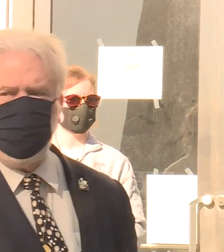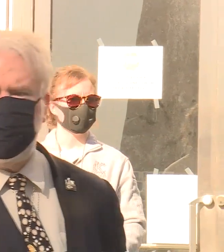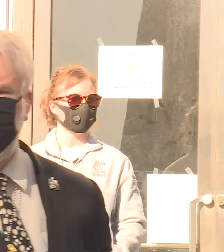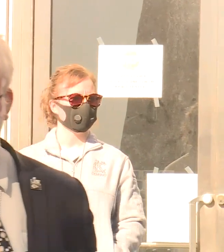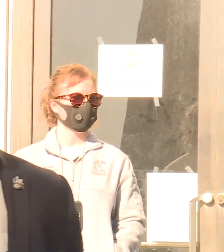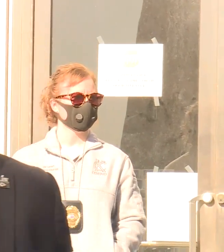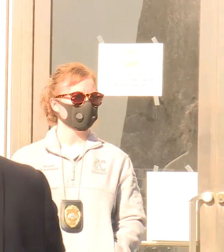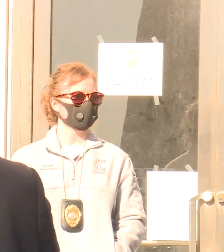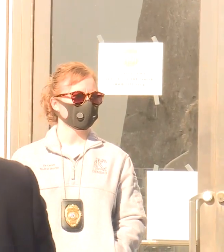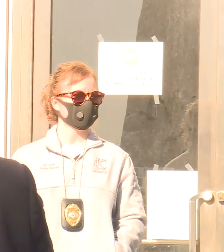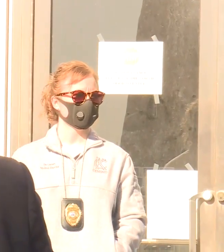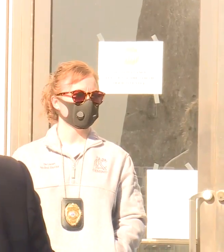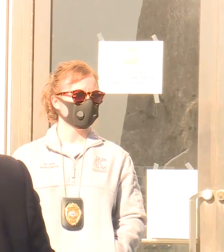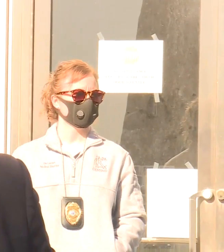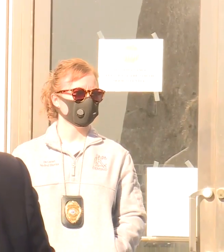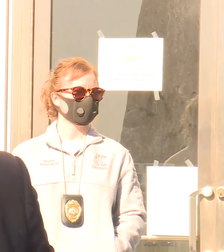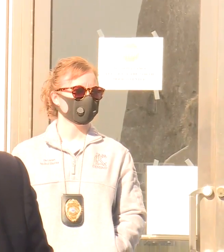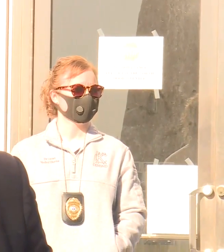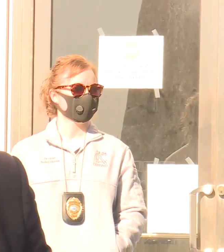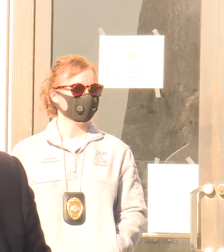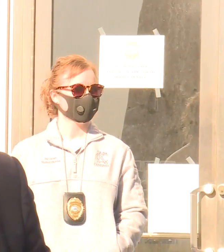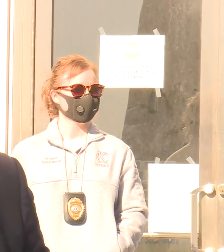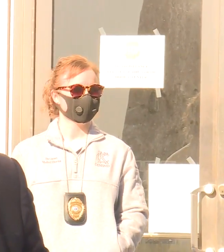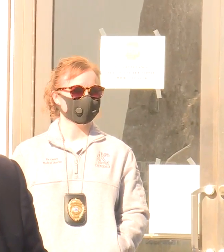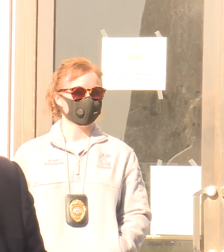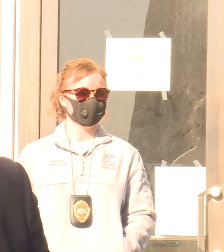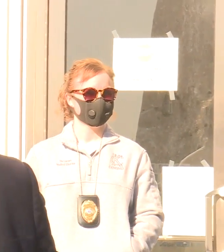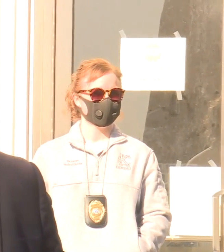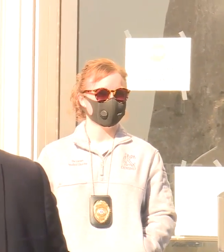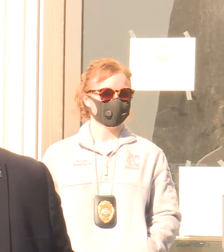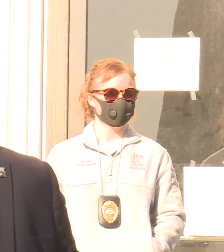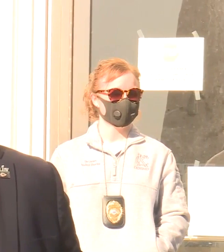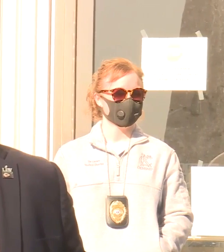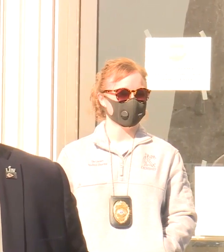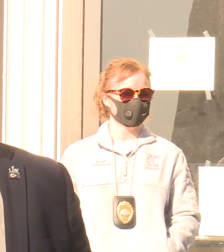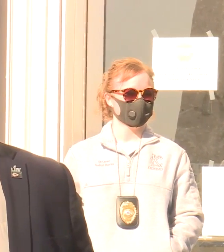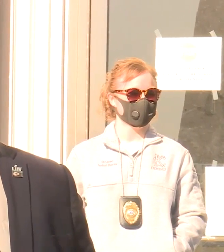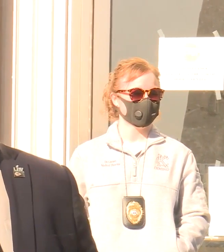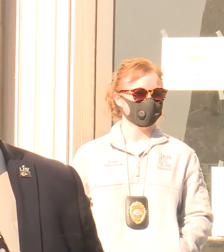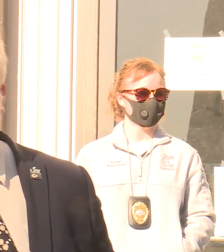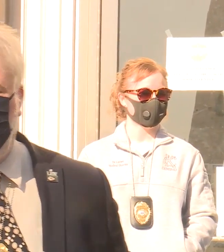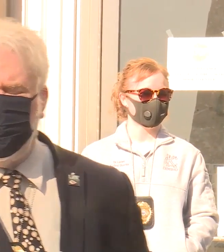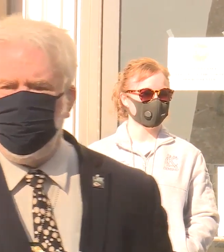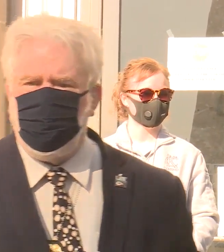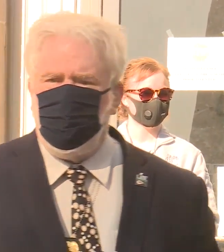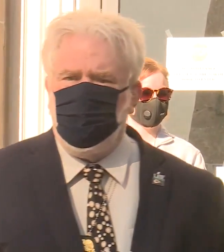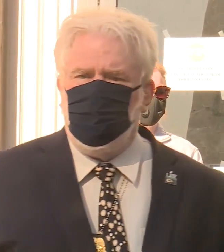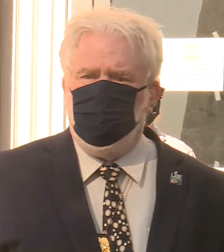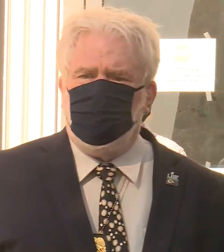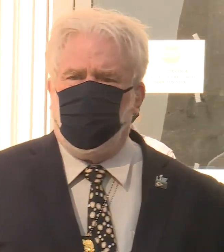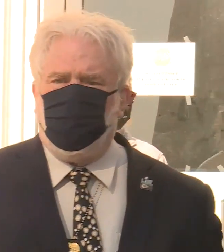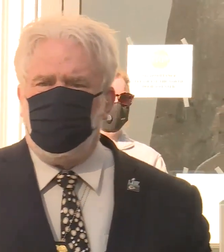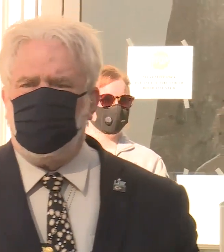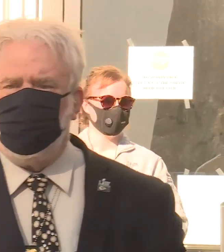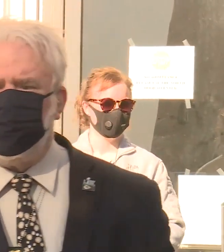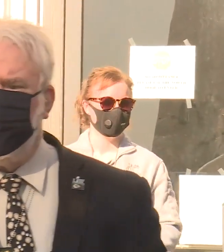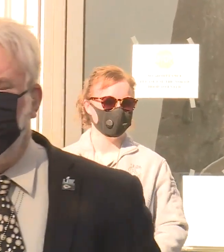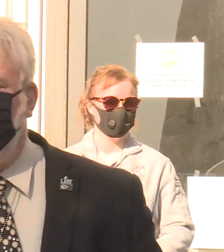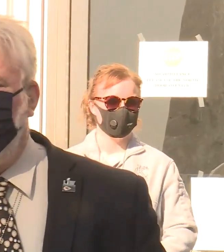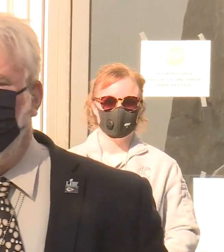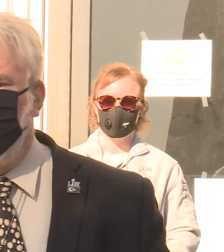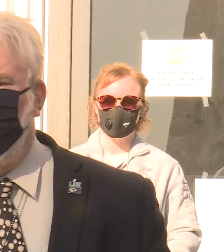have to apply for a weekly exemption? Oh, no, no,